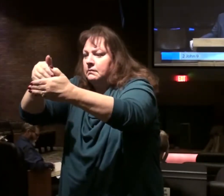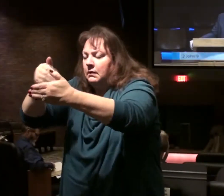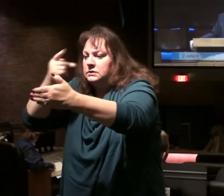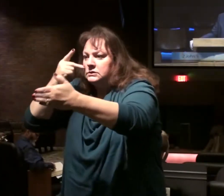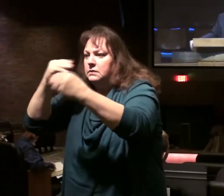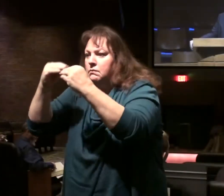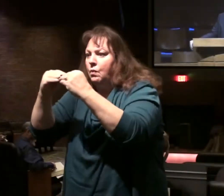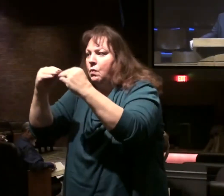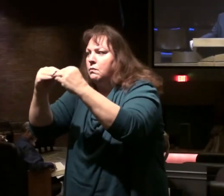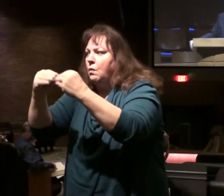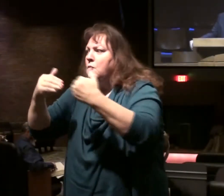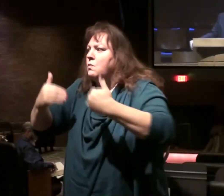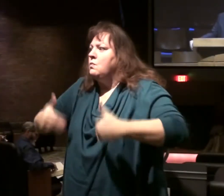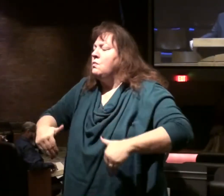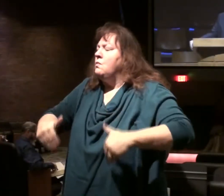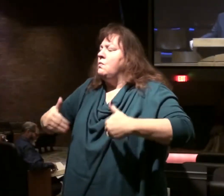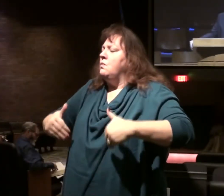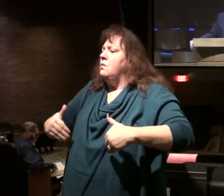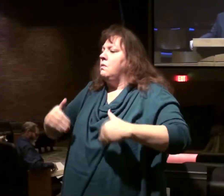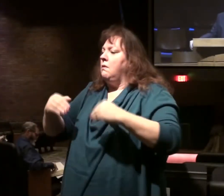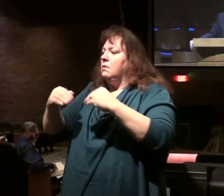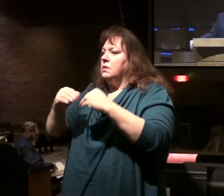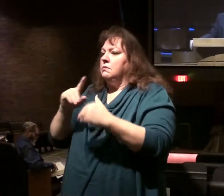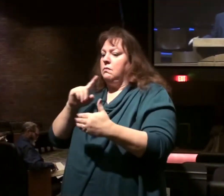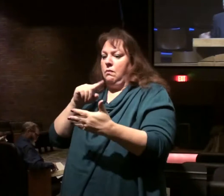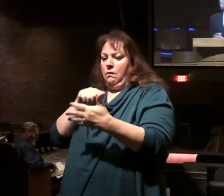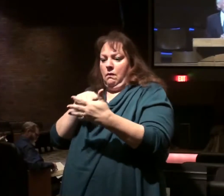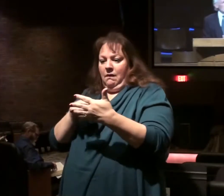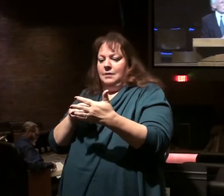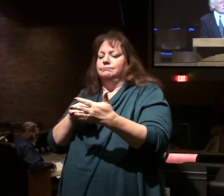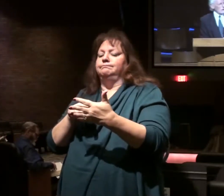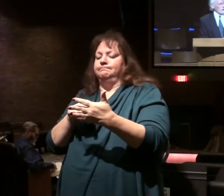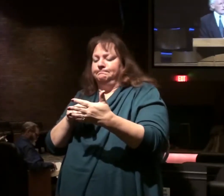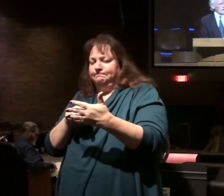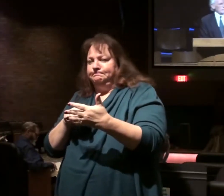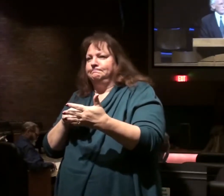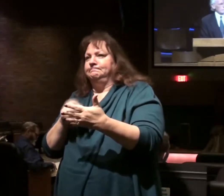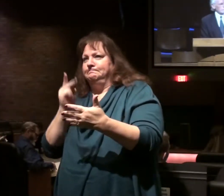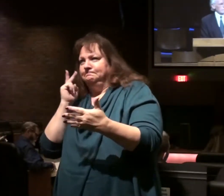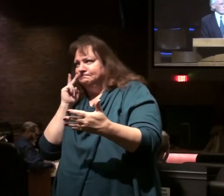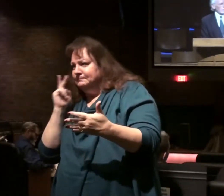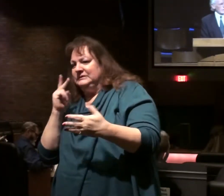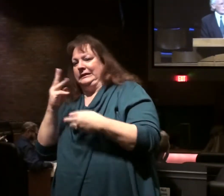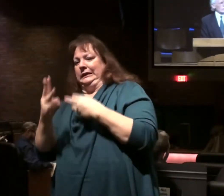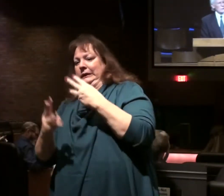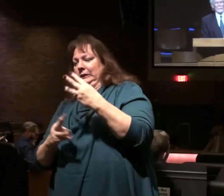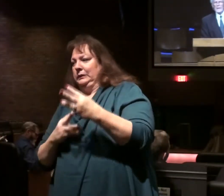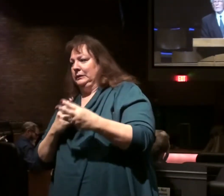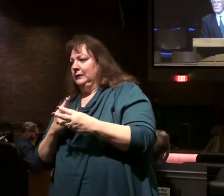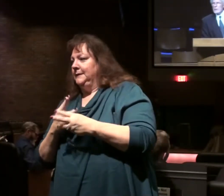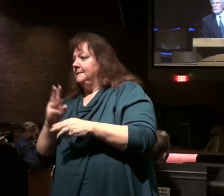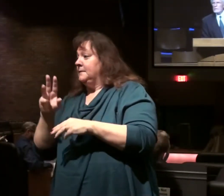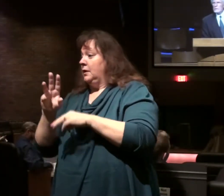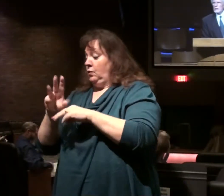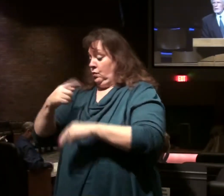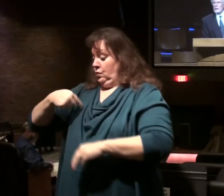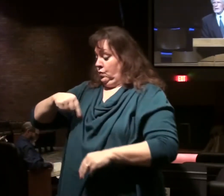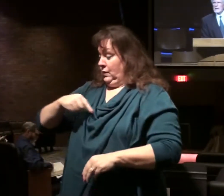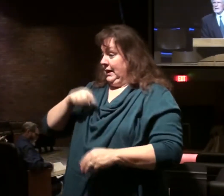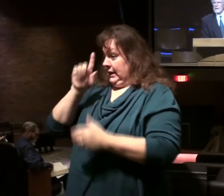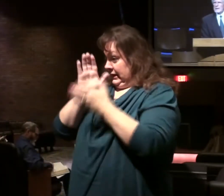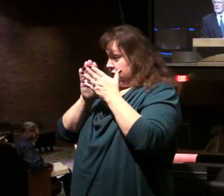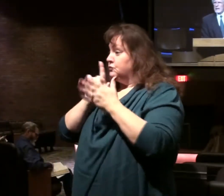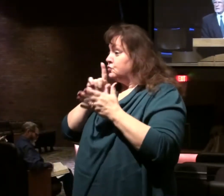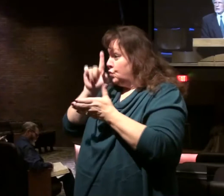the more real these things will be. The church will be removed before